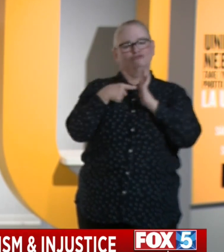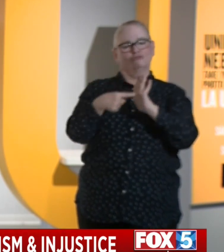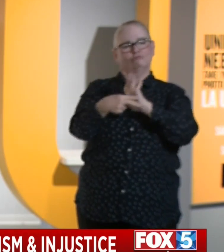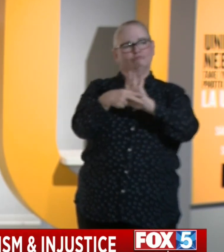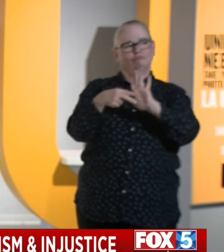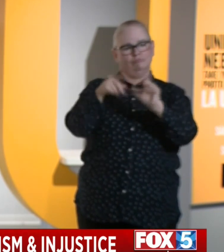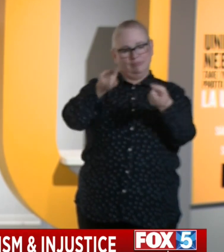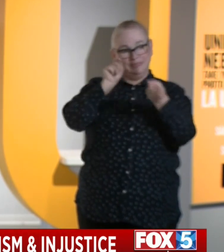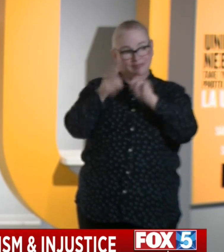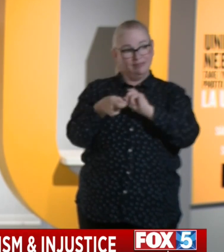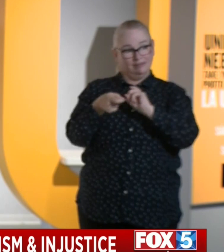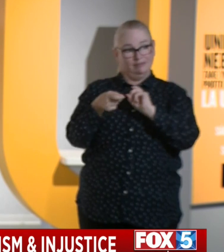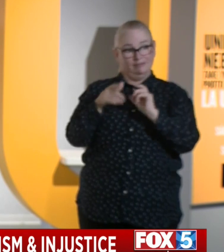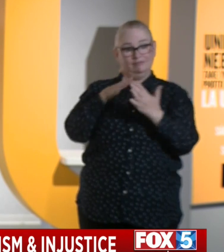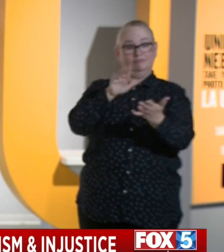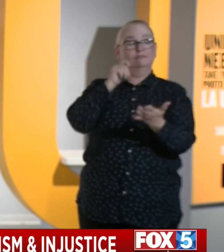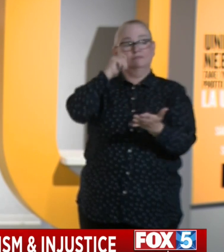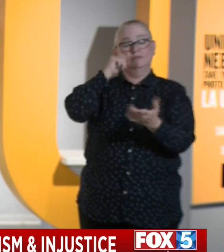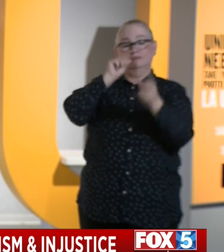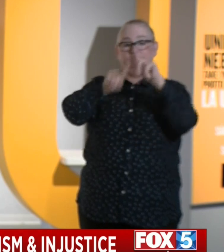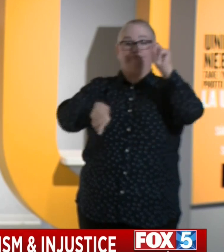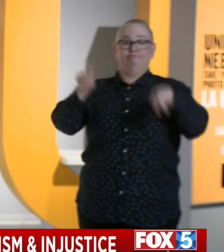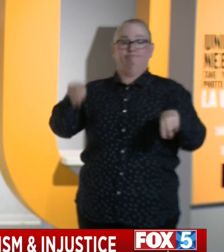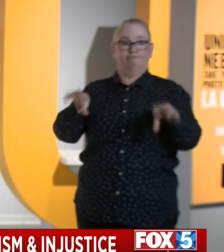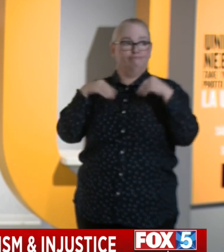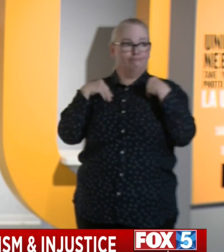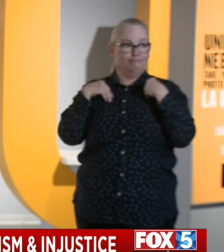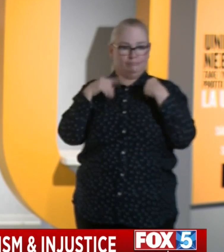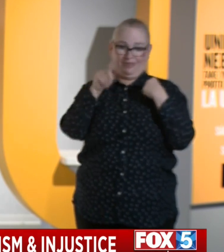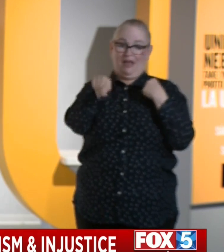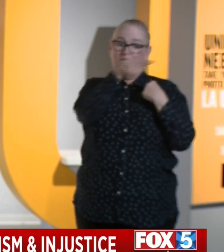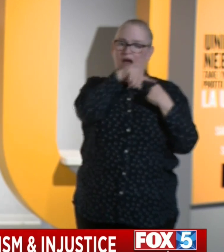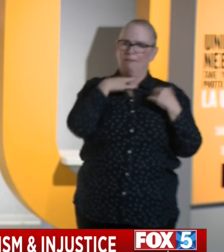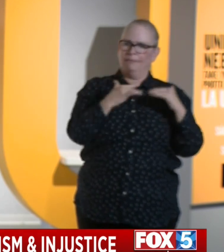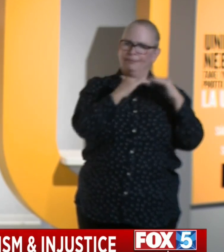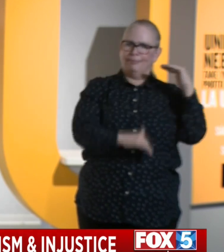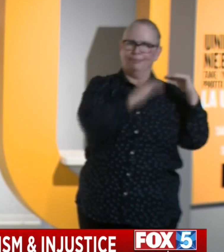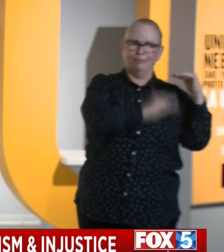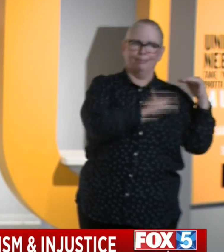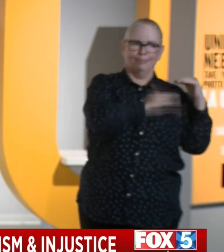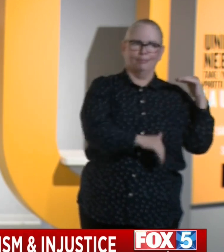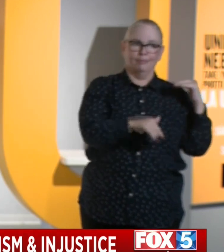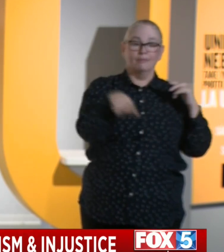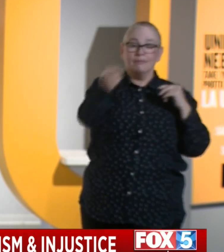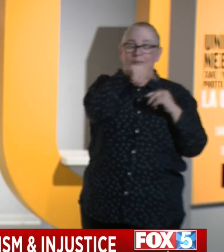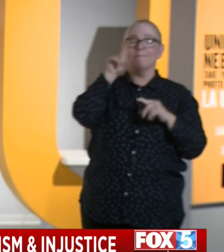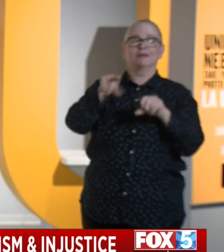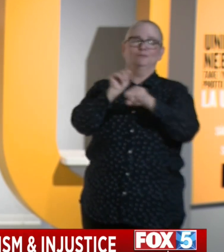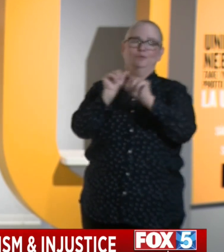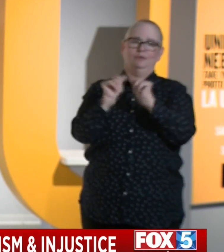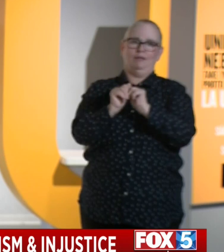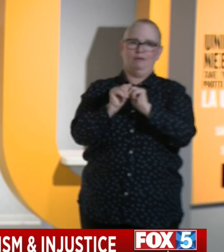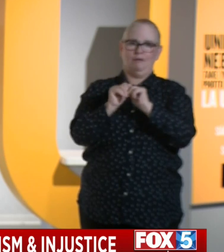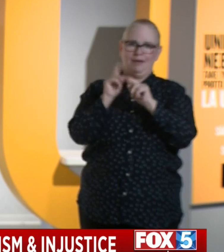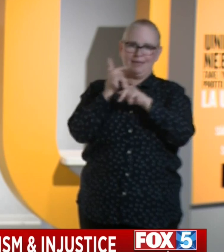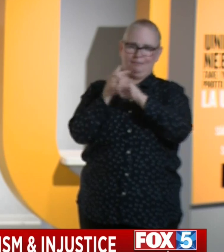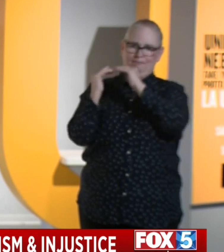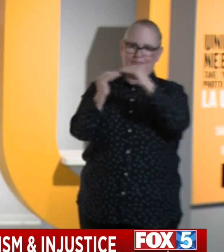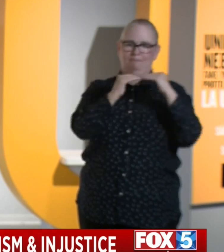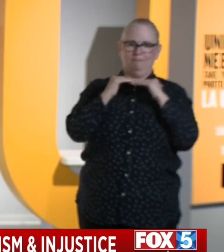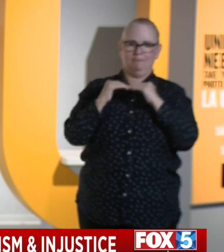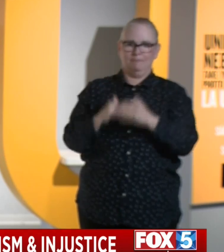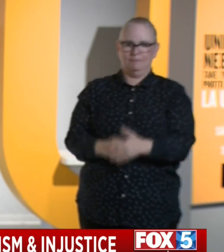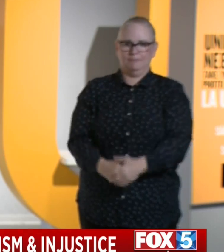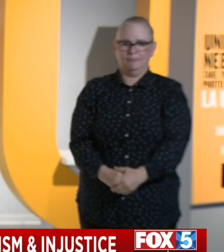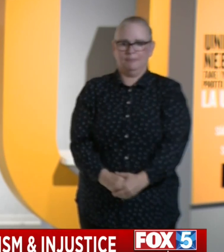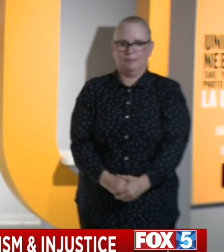and racism and deep injustice, and the work that we will do together will not simply be